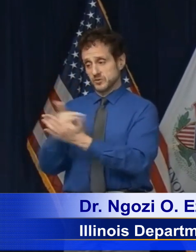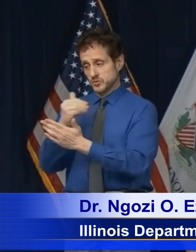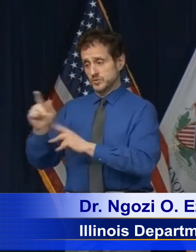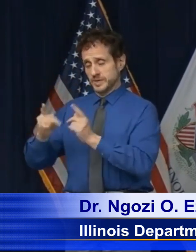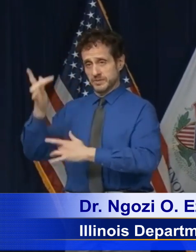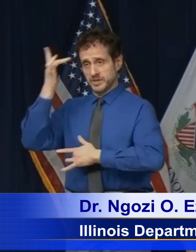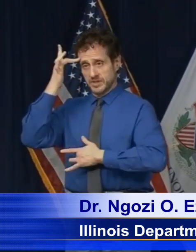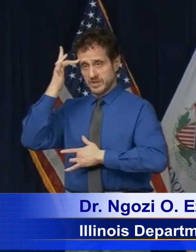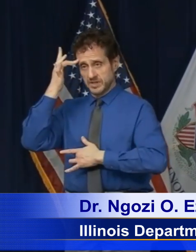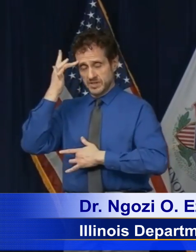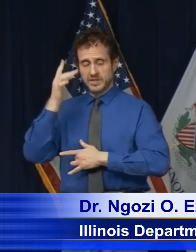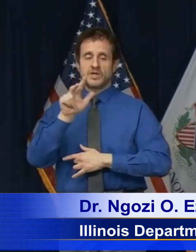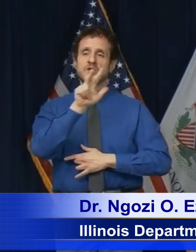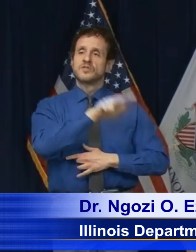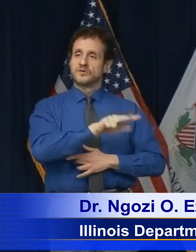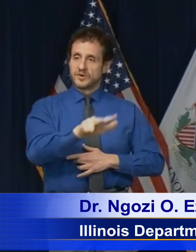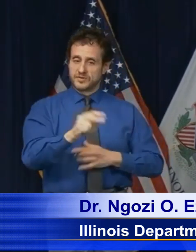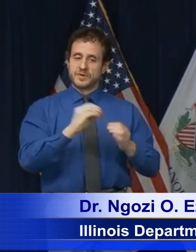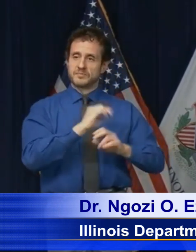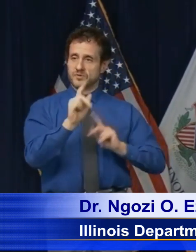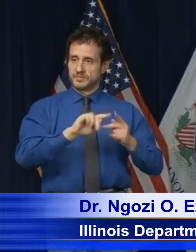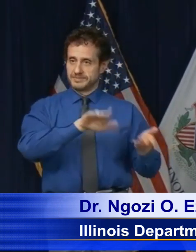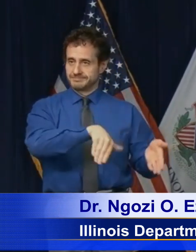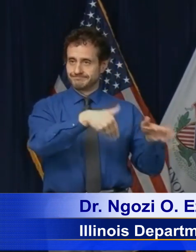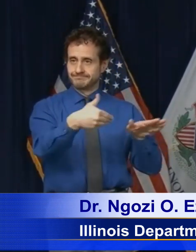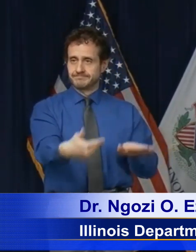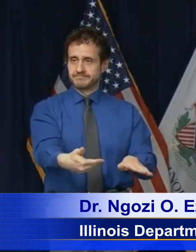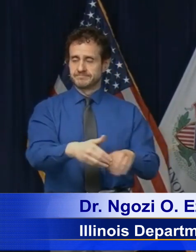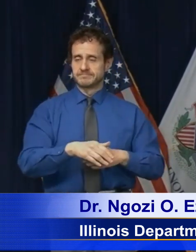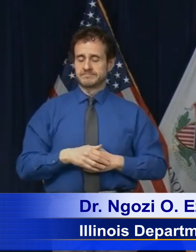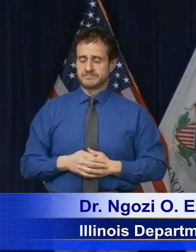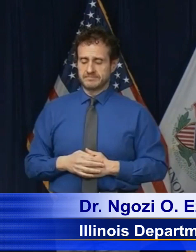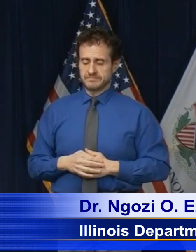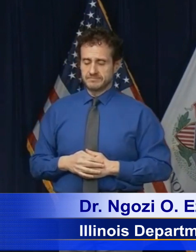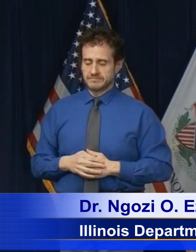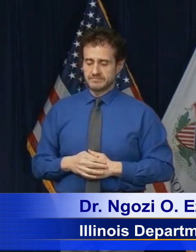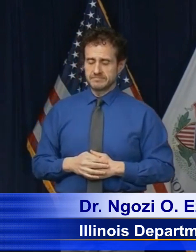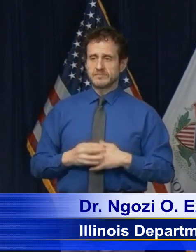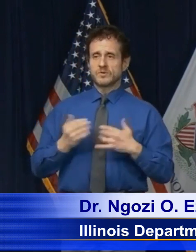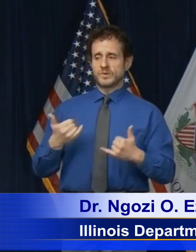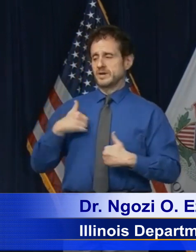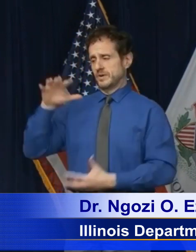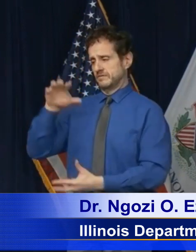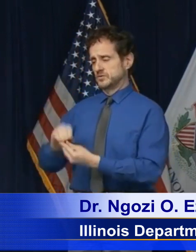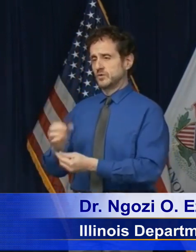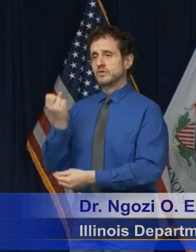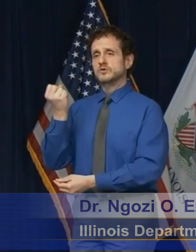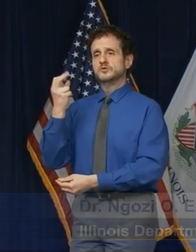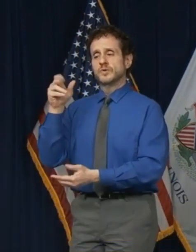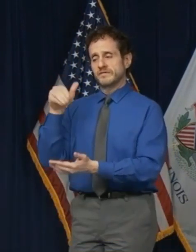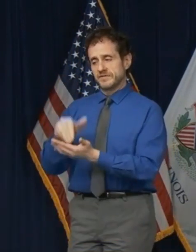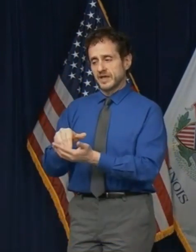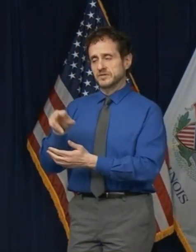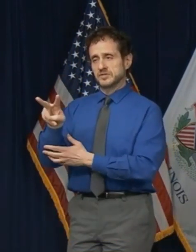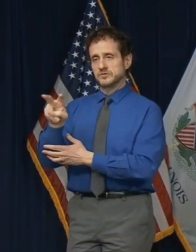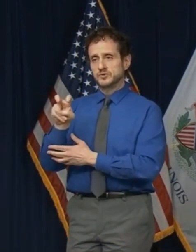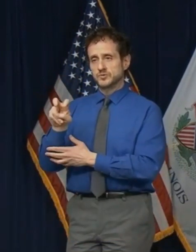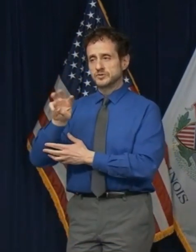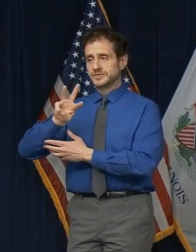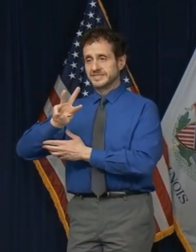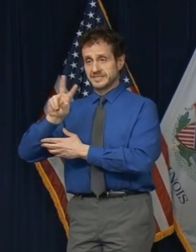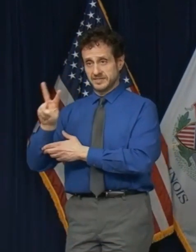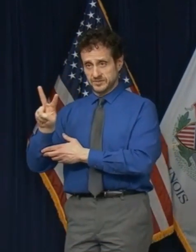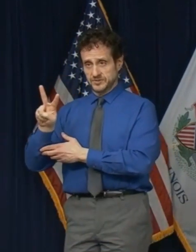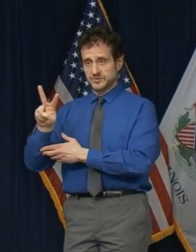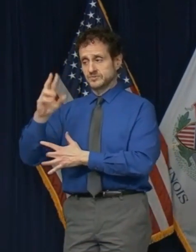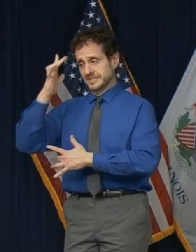including 33 additional lost lives. We currently have a total of 12,262